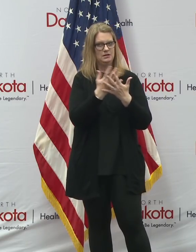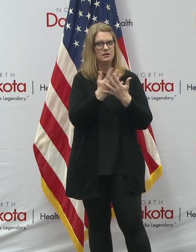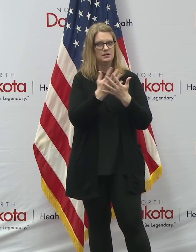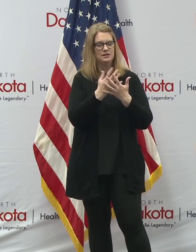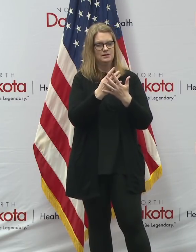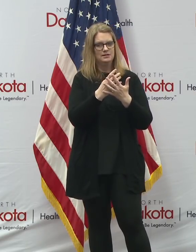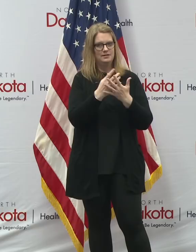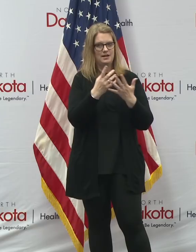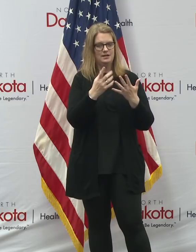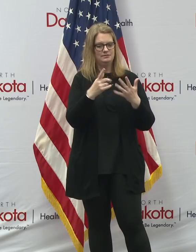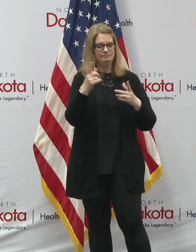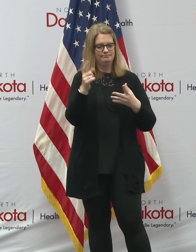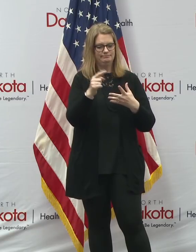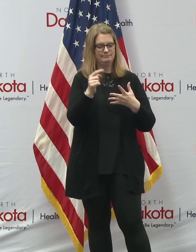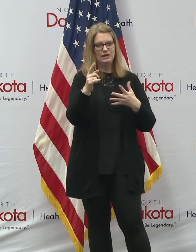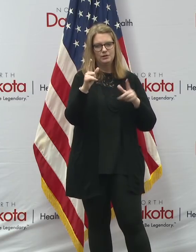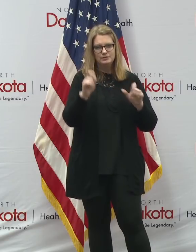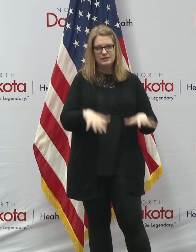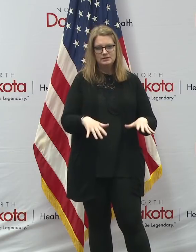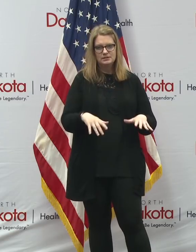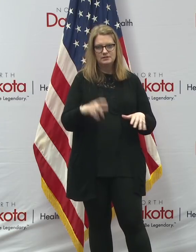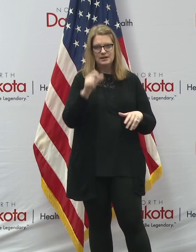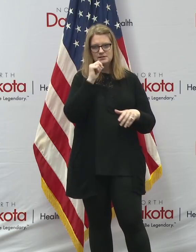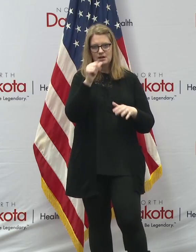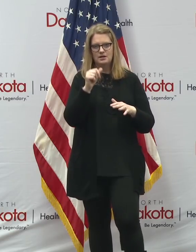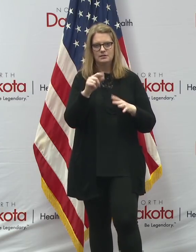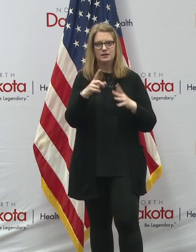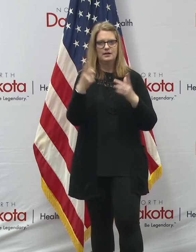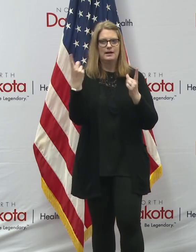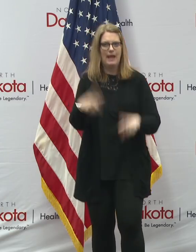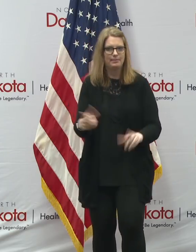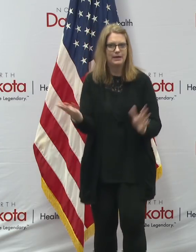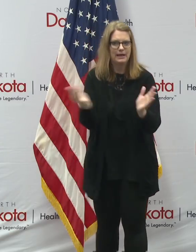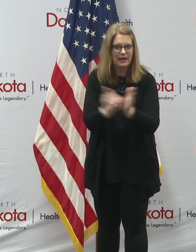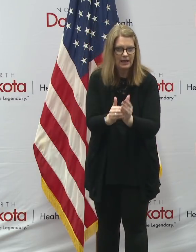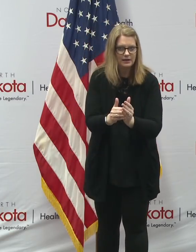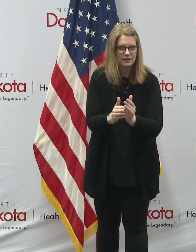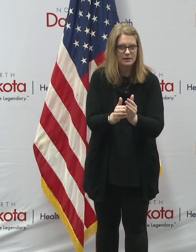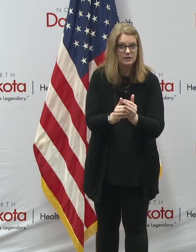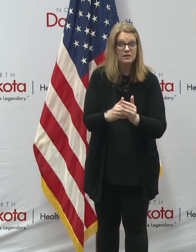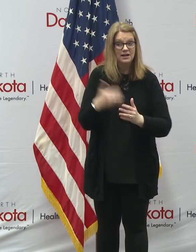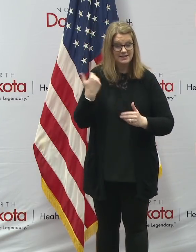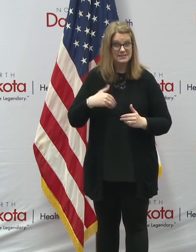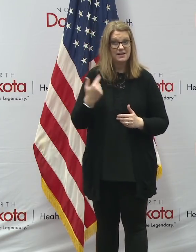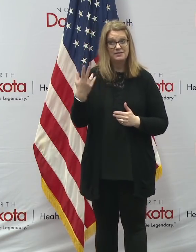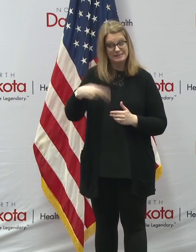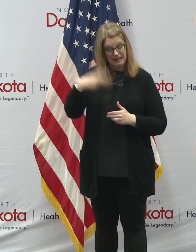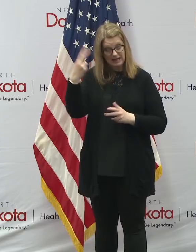reintroducing a pandemic that is, again, highly contagious.